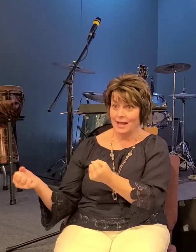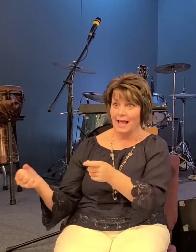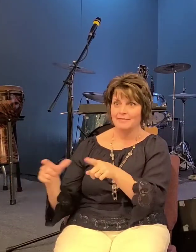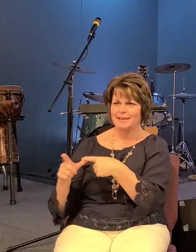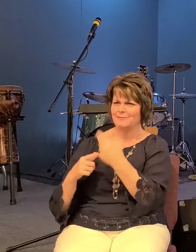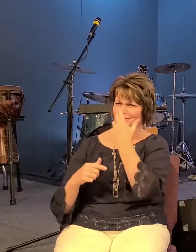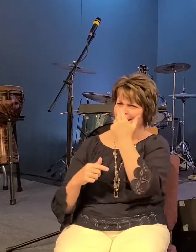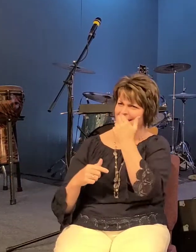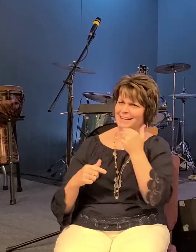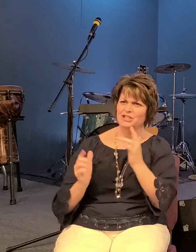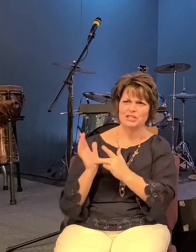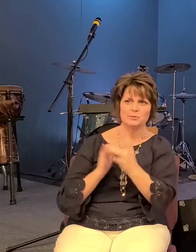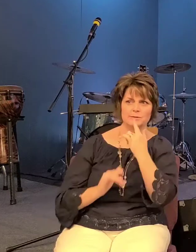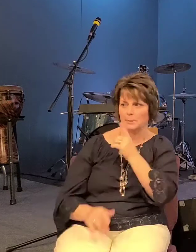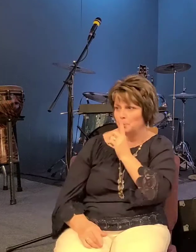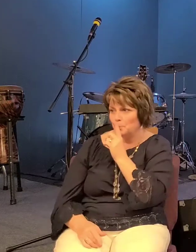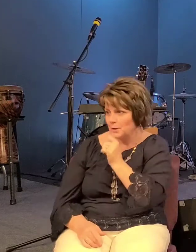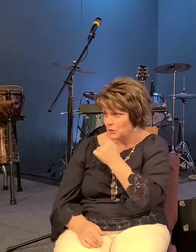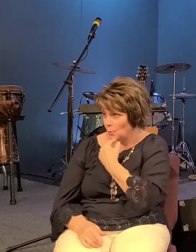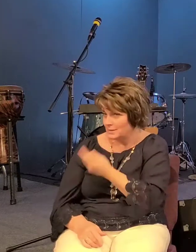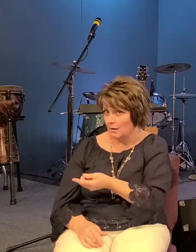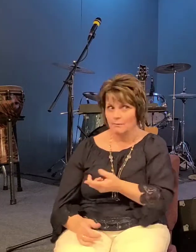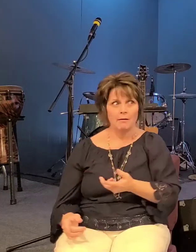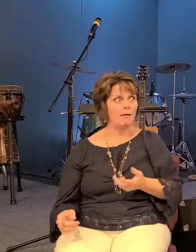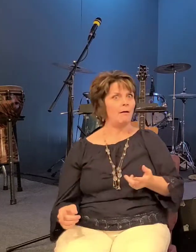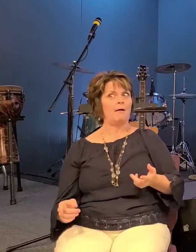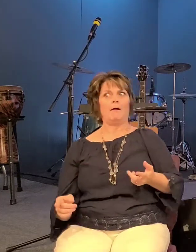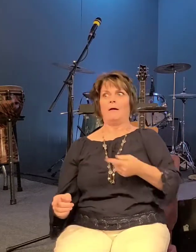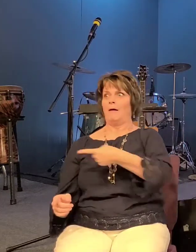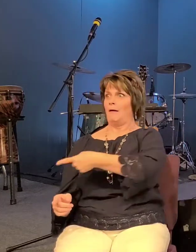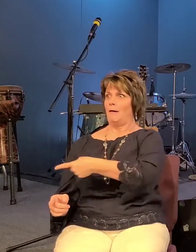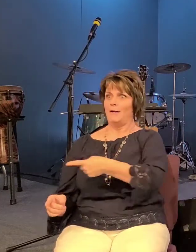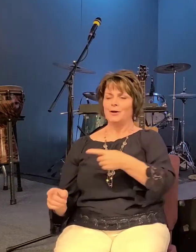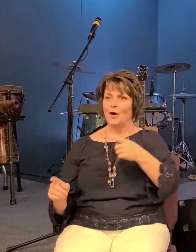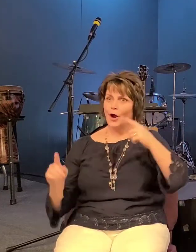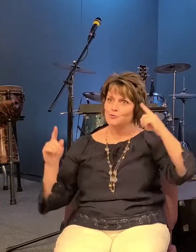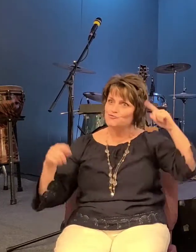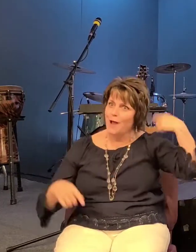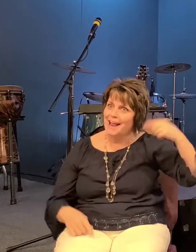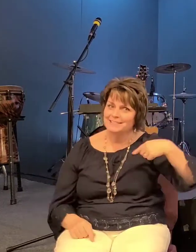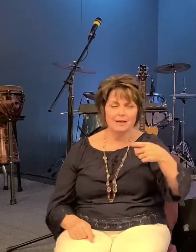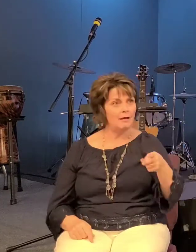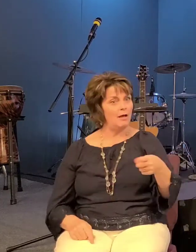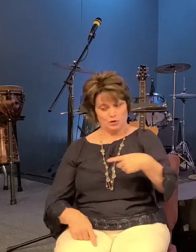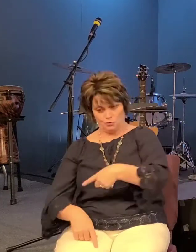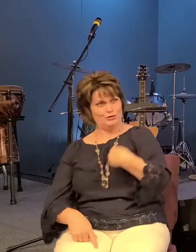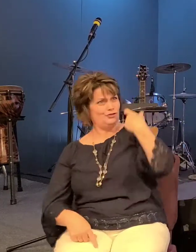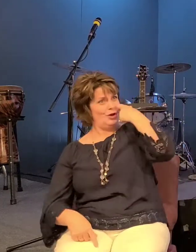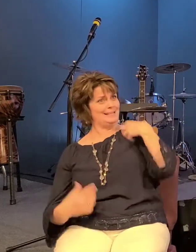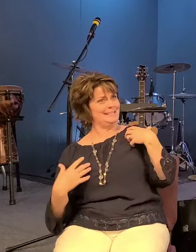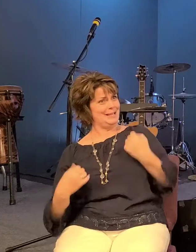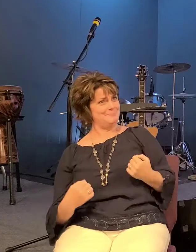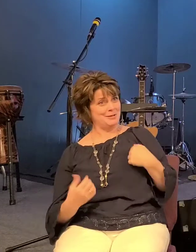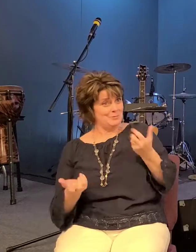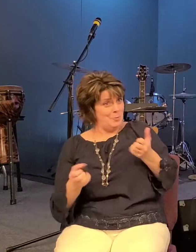are you crazy do you realize what just happened and you're telling me not to tell anybody